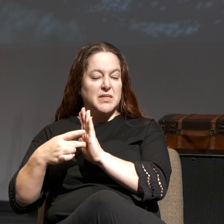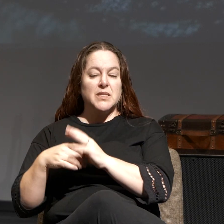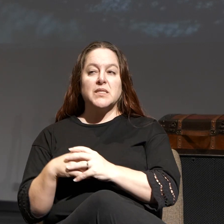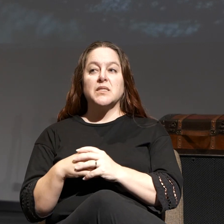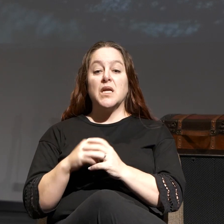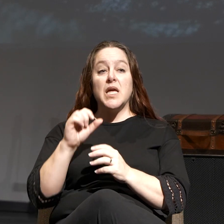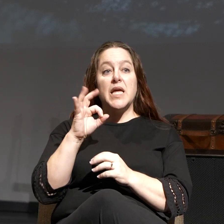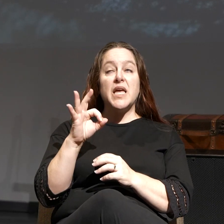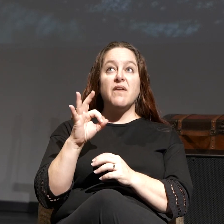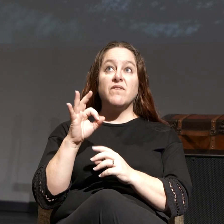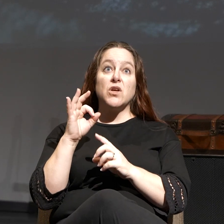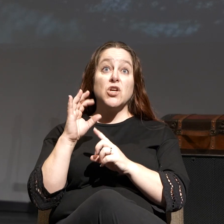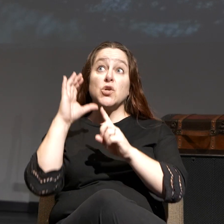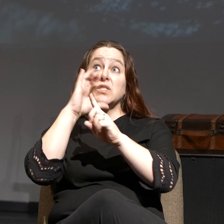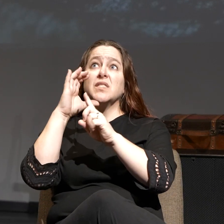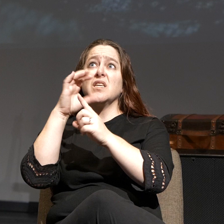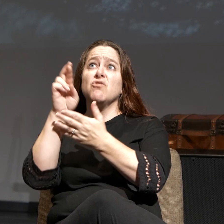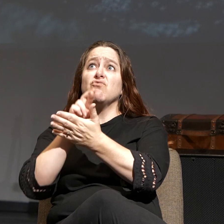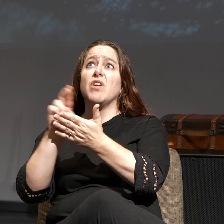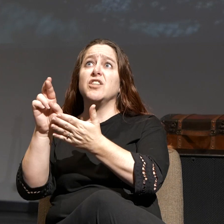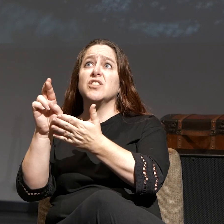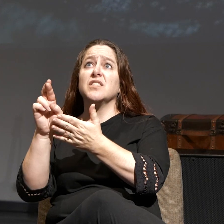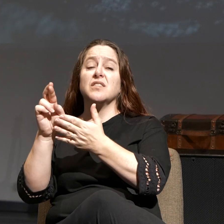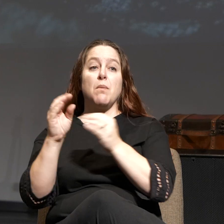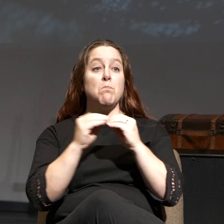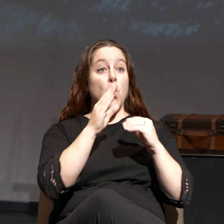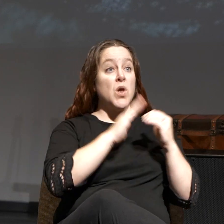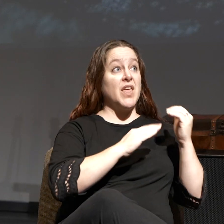seek righteousness more than happiness, you'll get both.